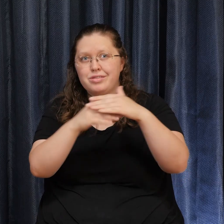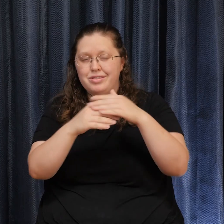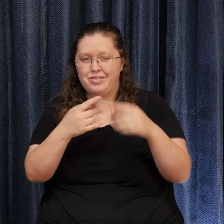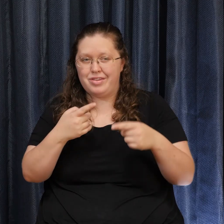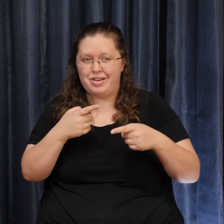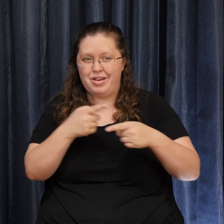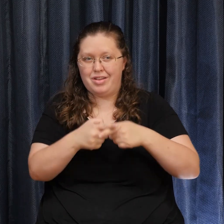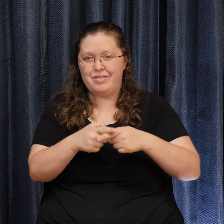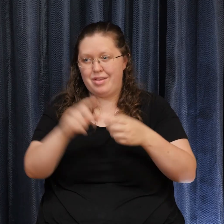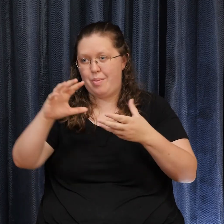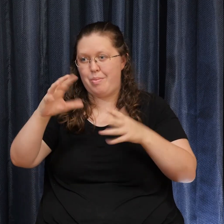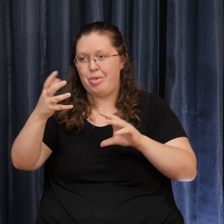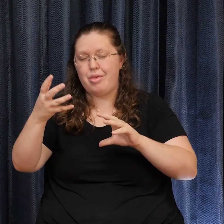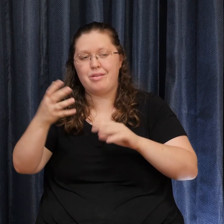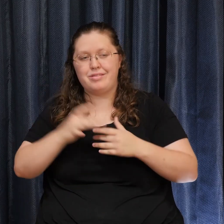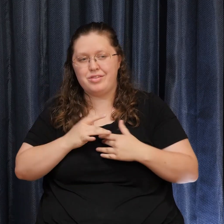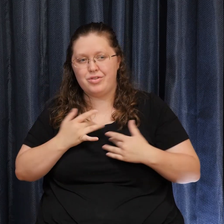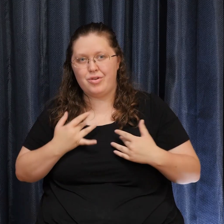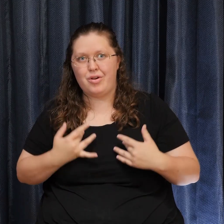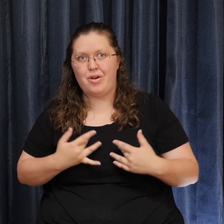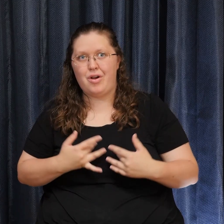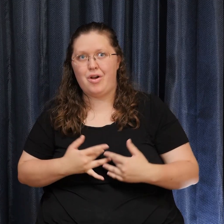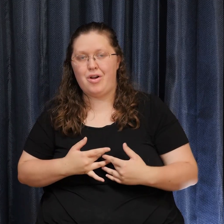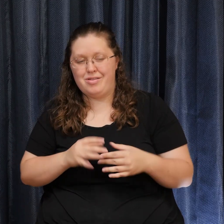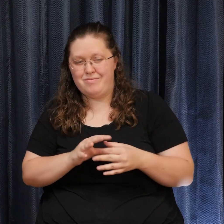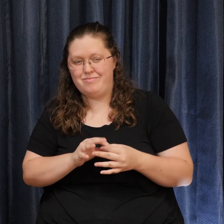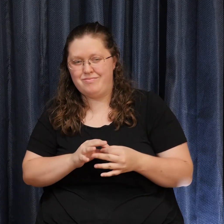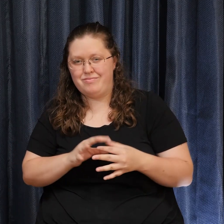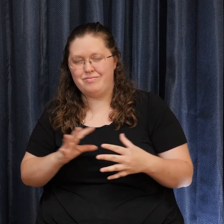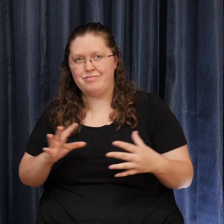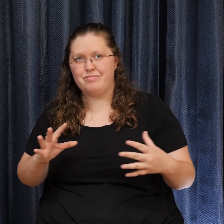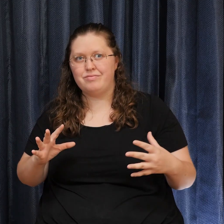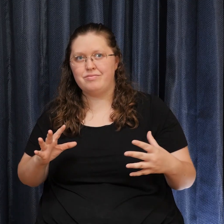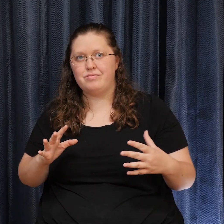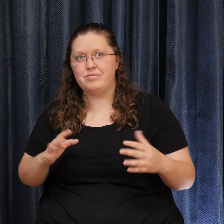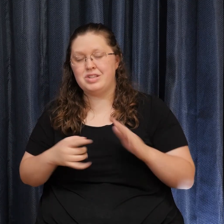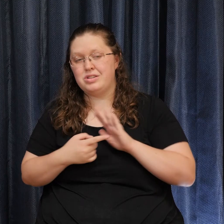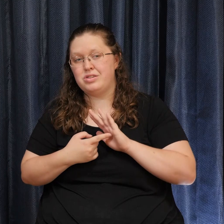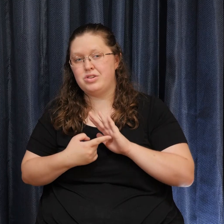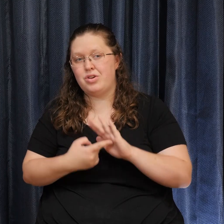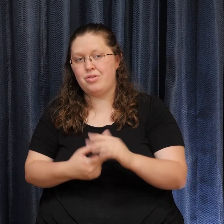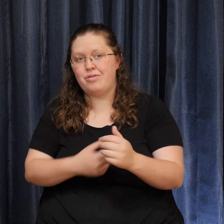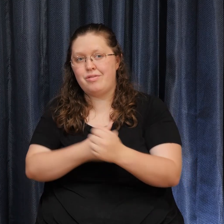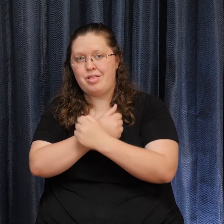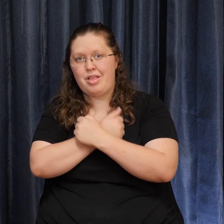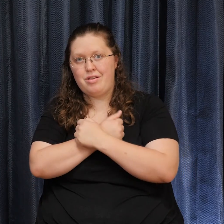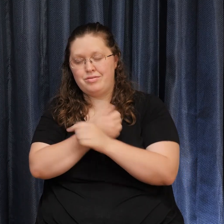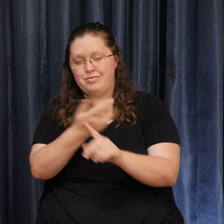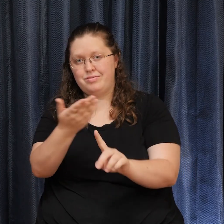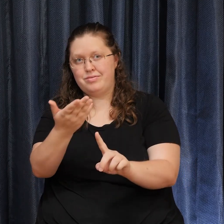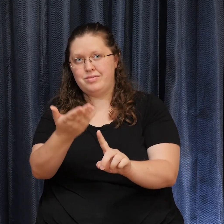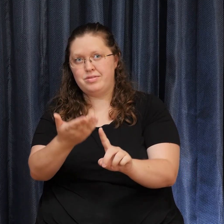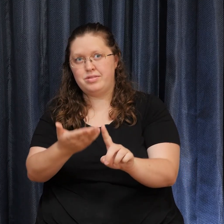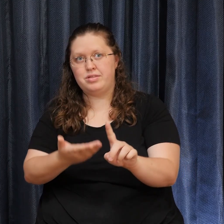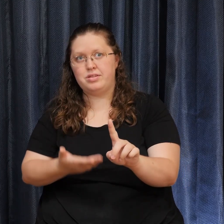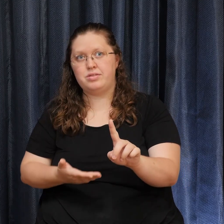to reveal the love that you are, radiating in this moment,